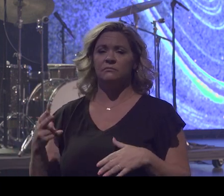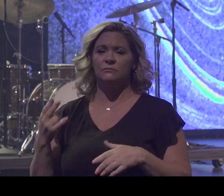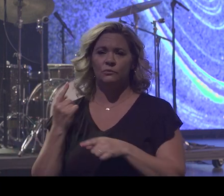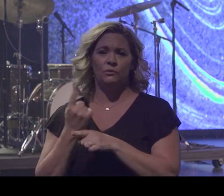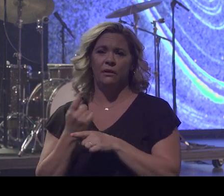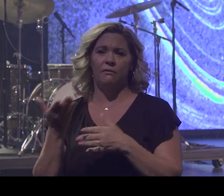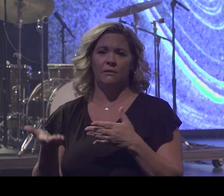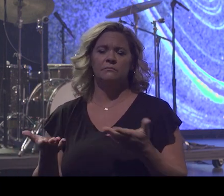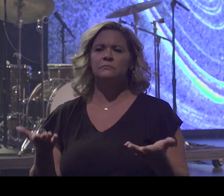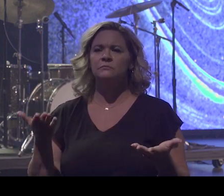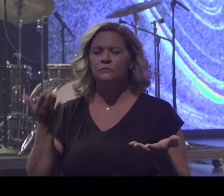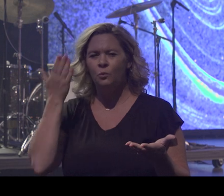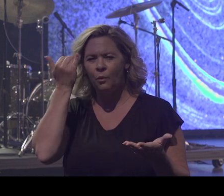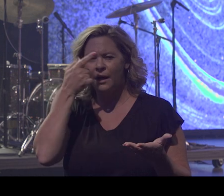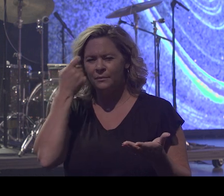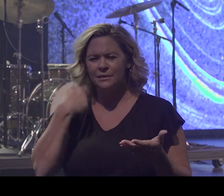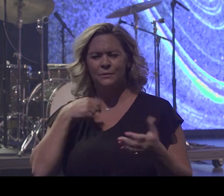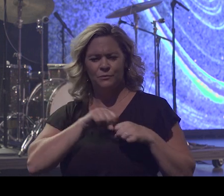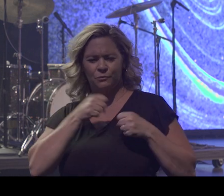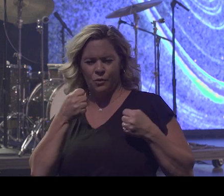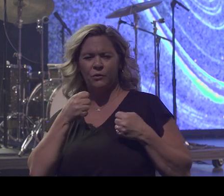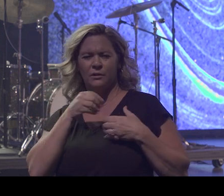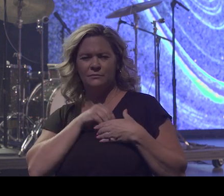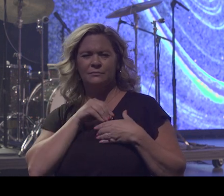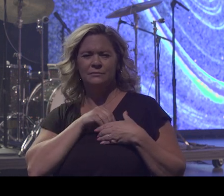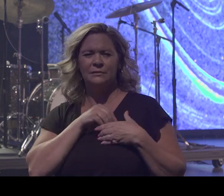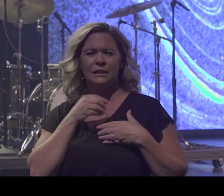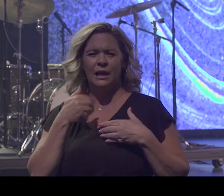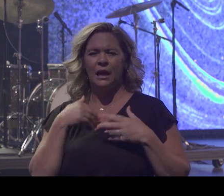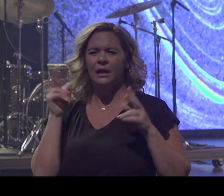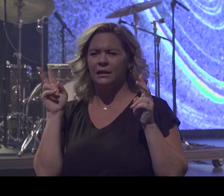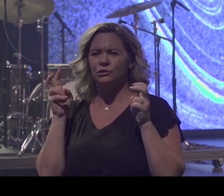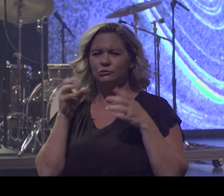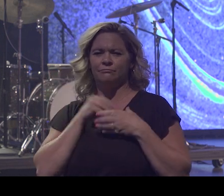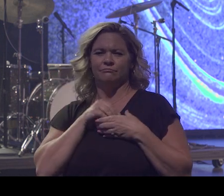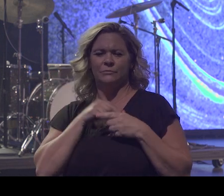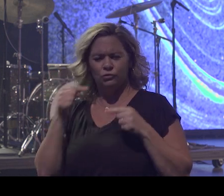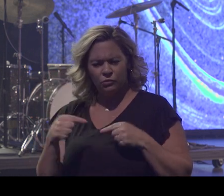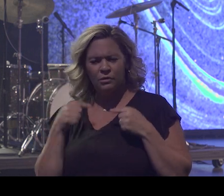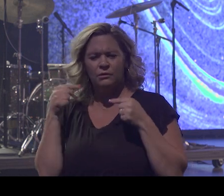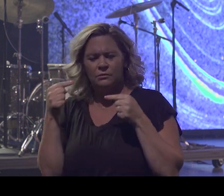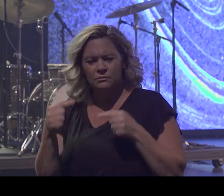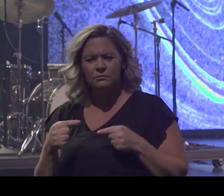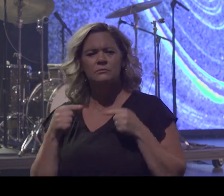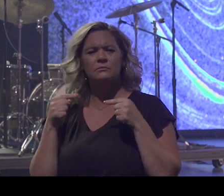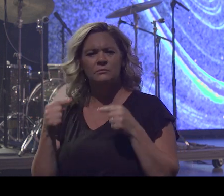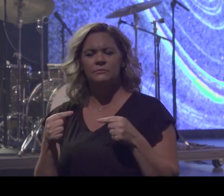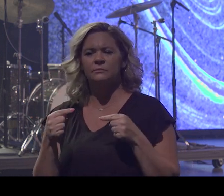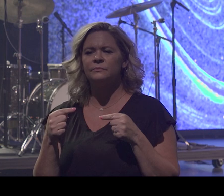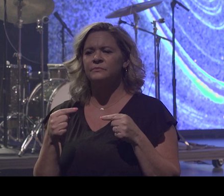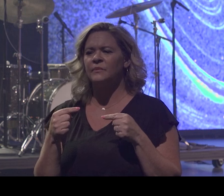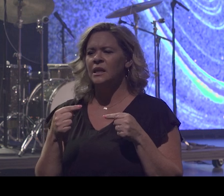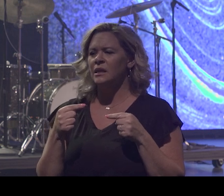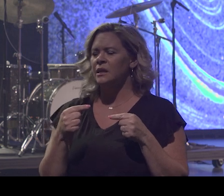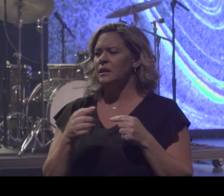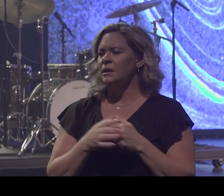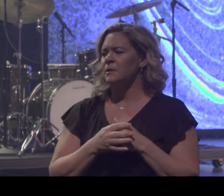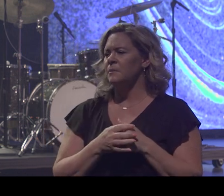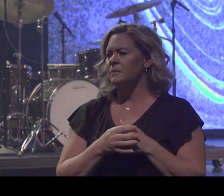Why? Because I was broken. I had issues, struggles. And the reality is, you know, issues are real.